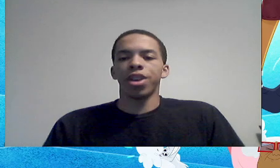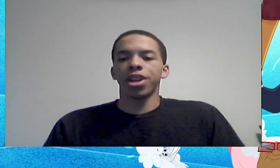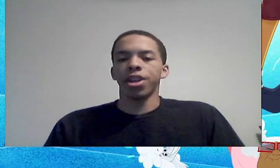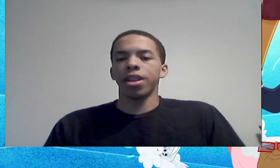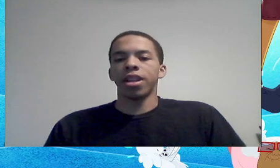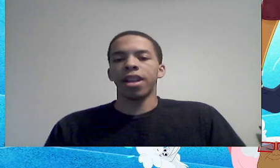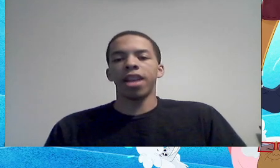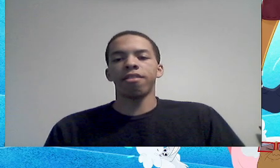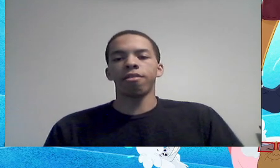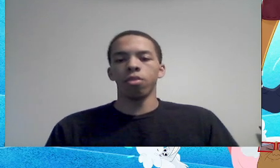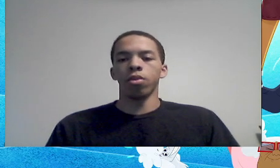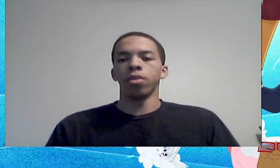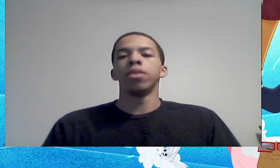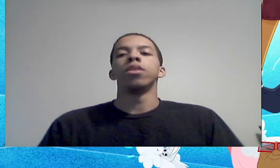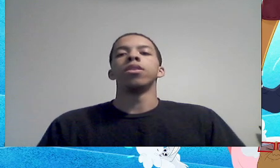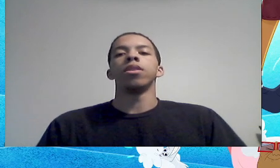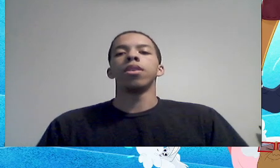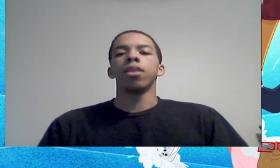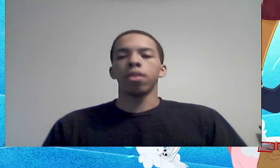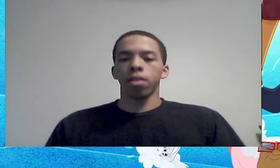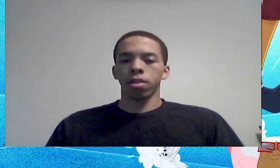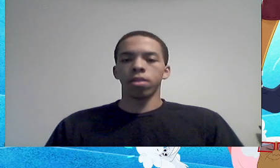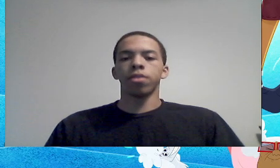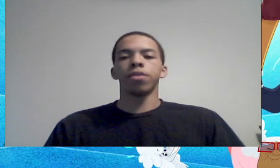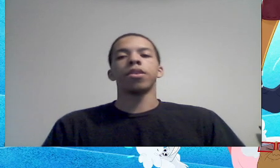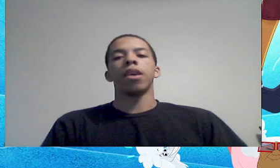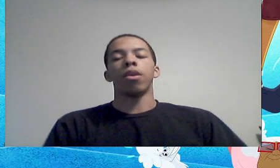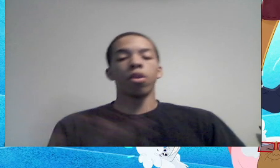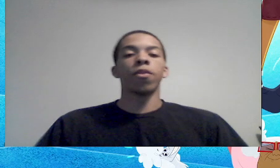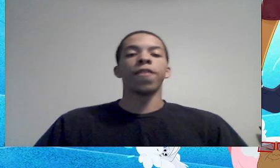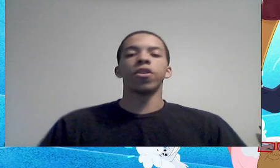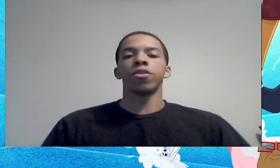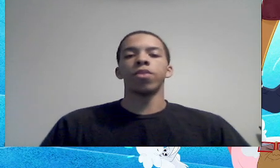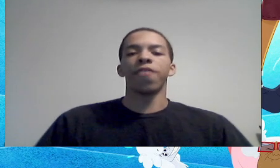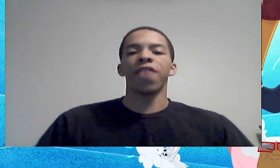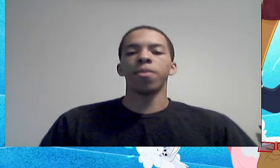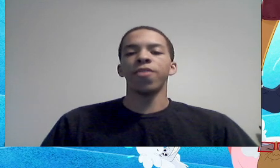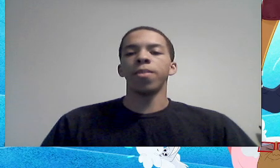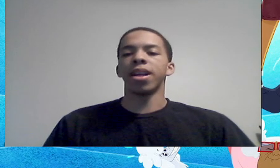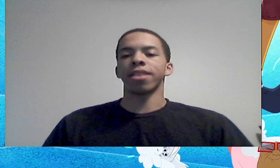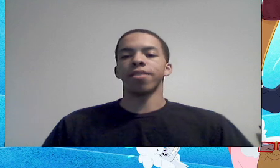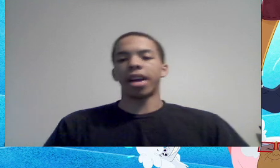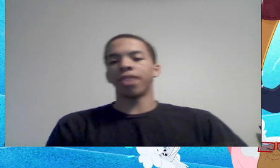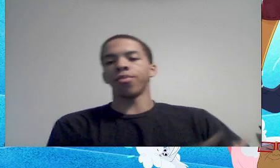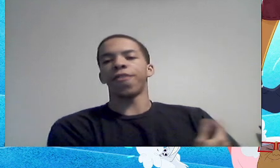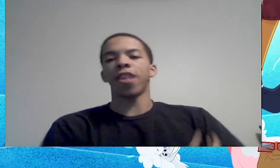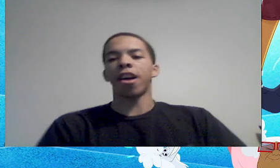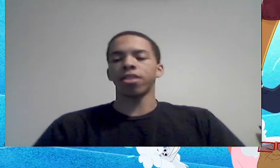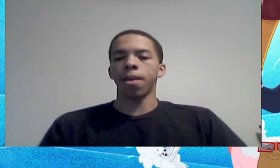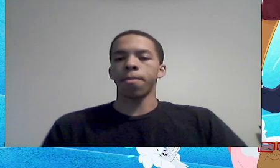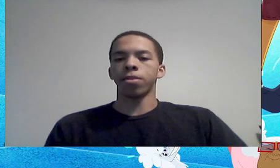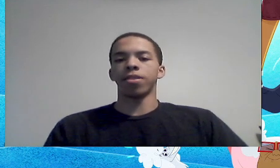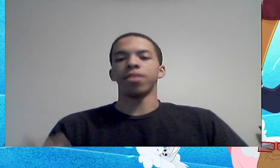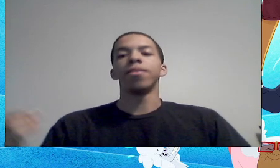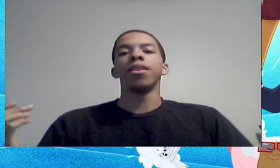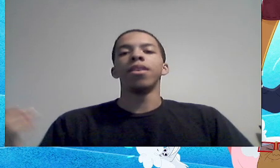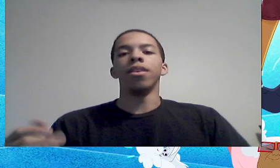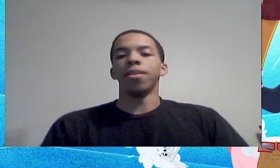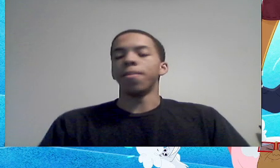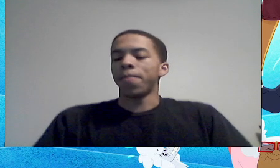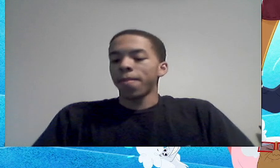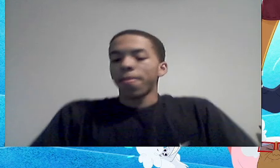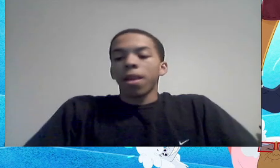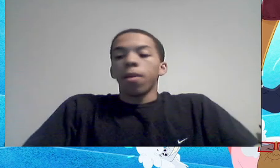situation in any school, girls, or reverse it with a famous female actor, guys would flock to that person